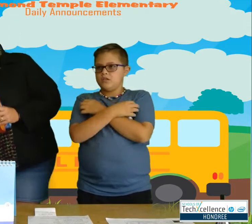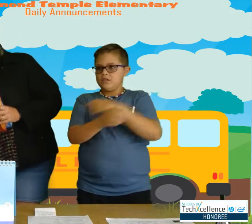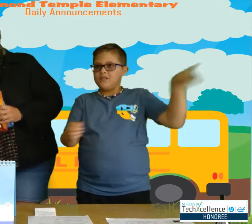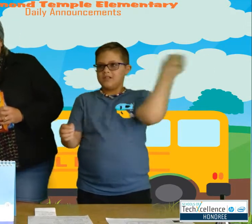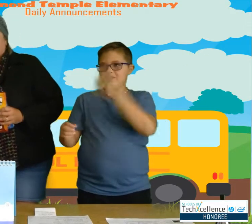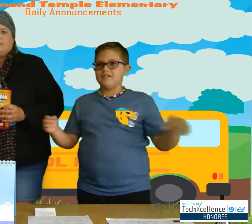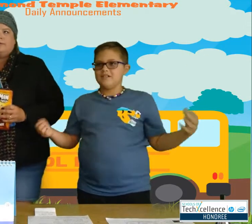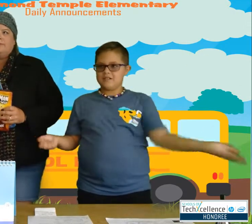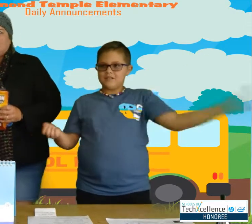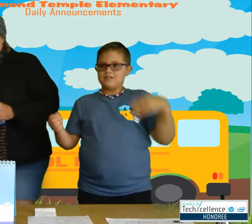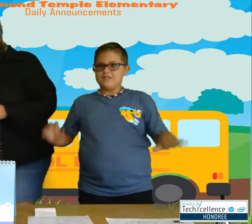here.